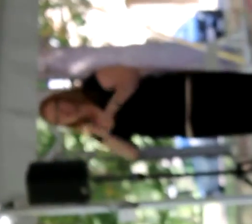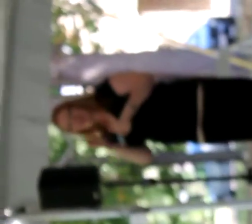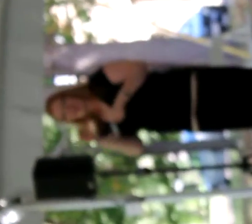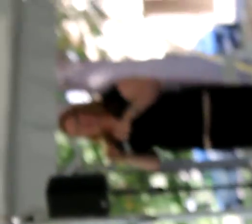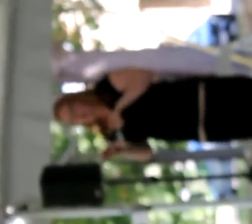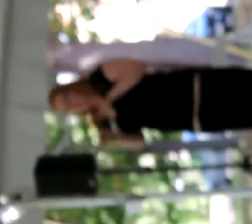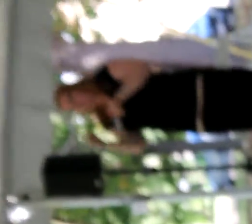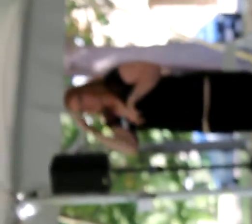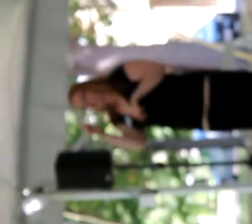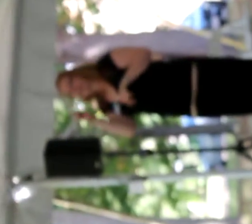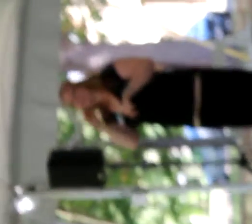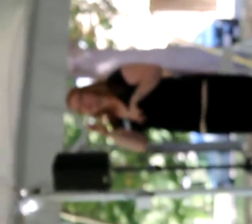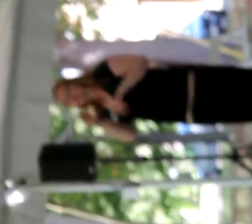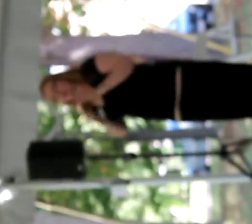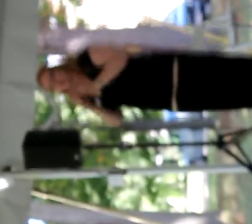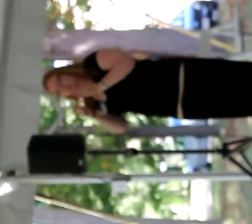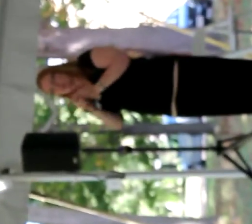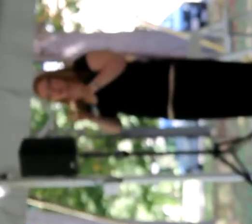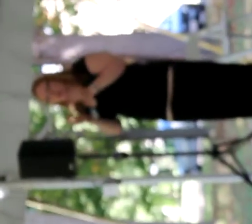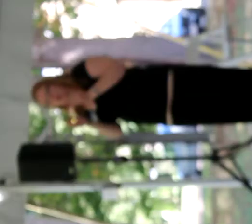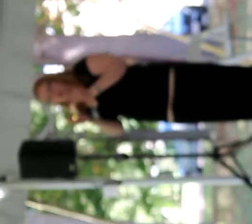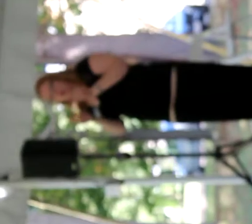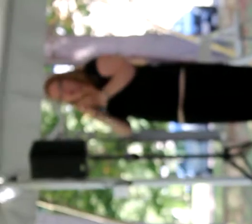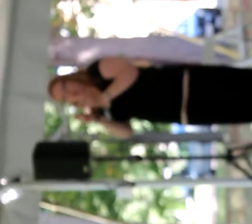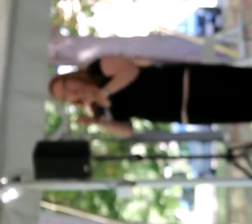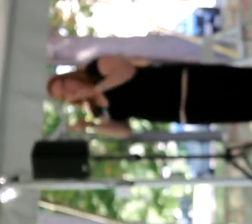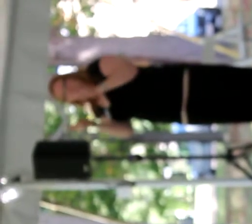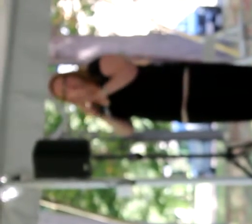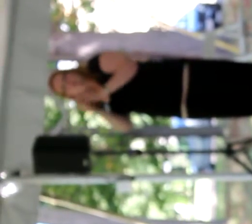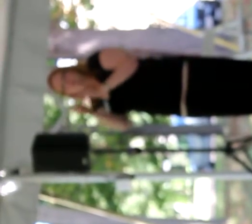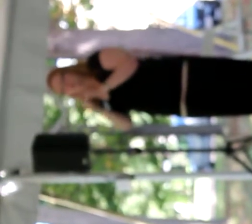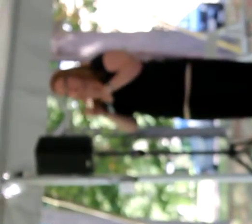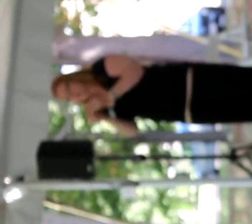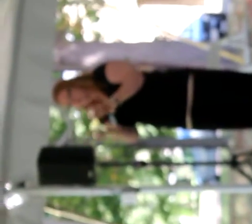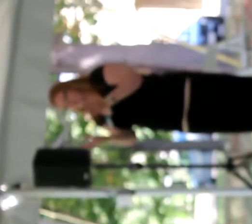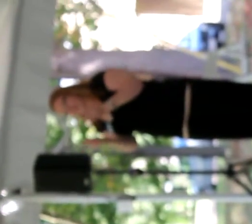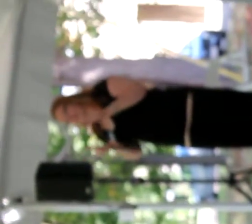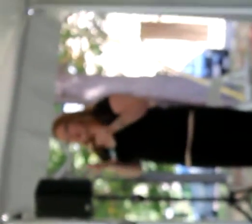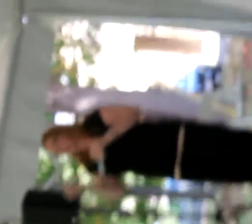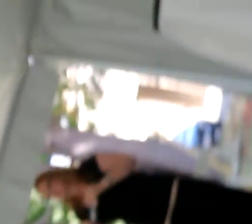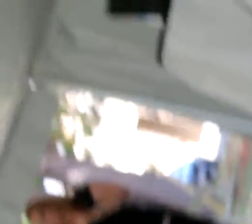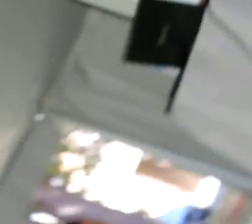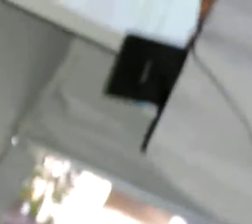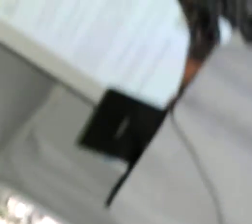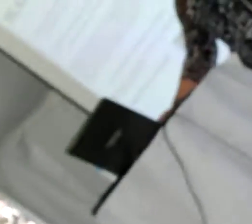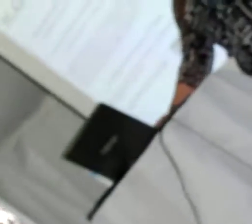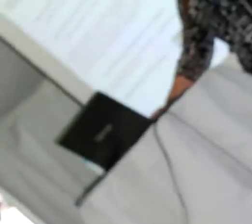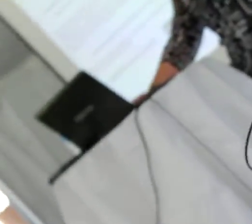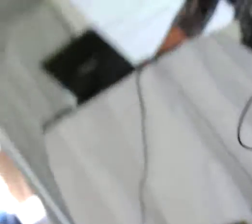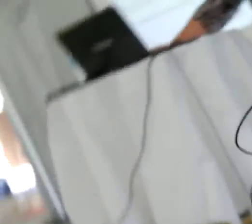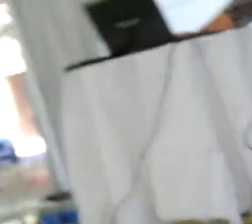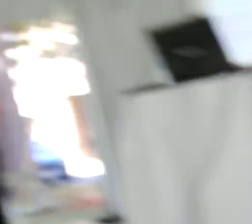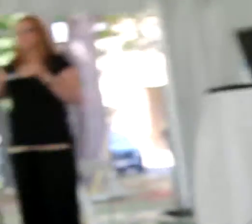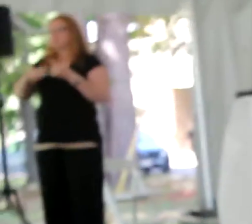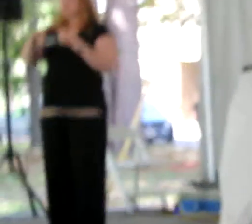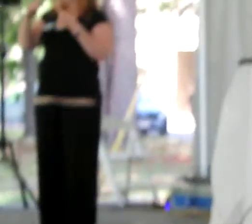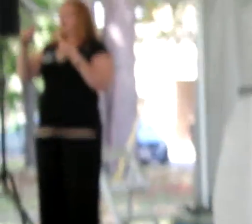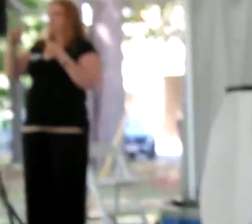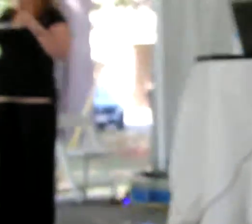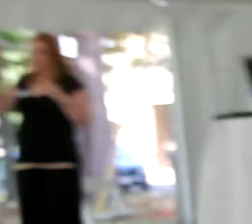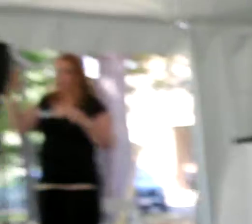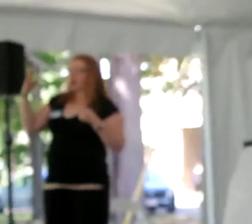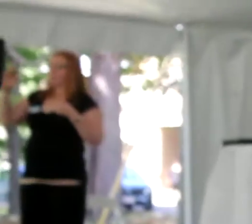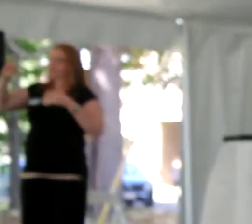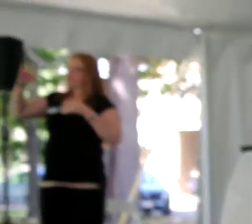of the magazine. And where the next issue that's coming out is all about your job and the job market and